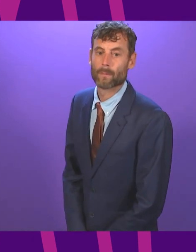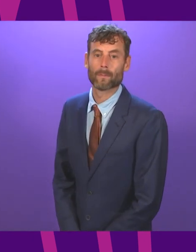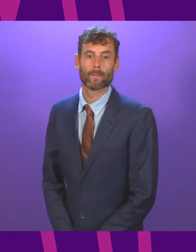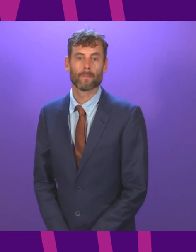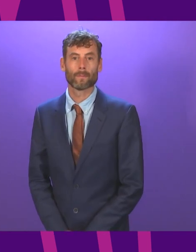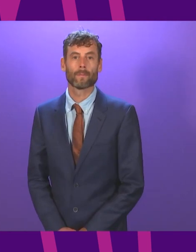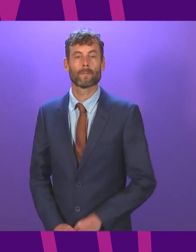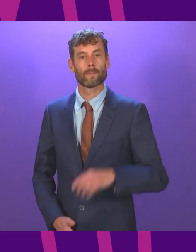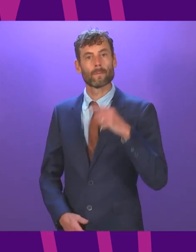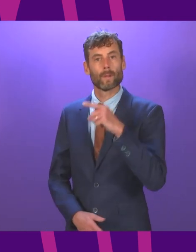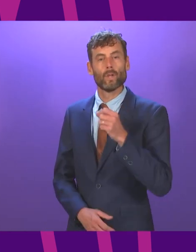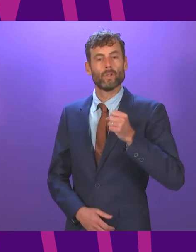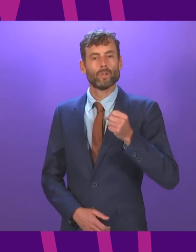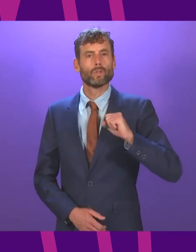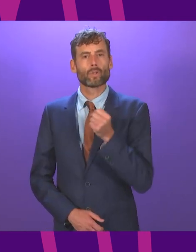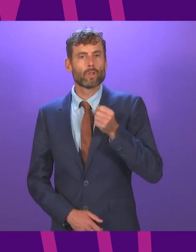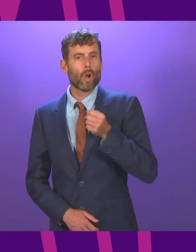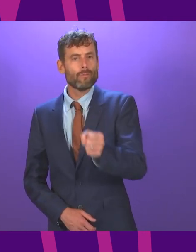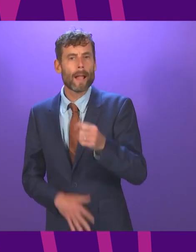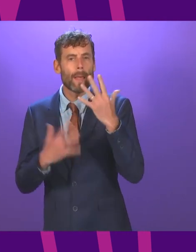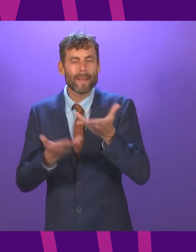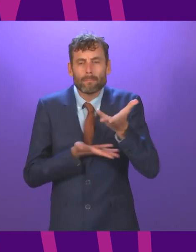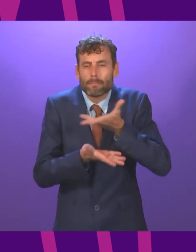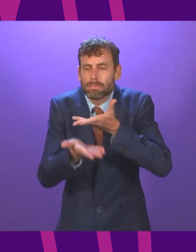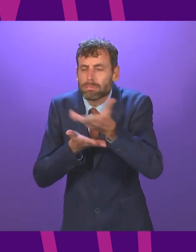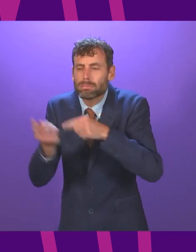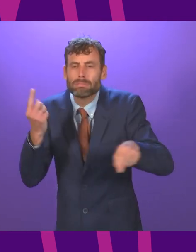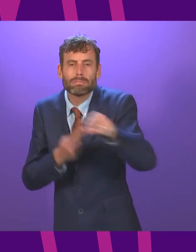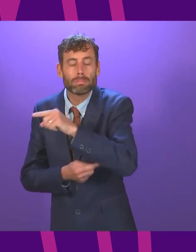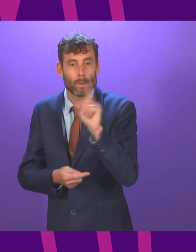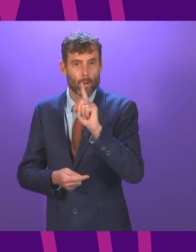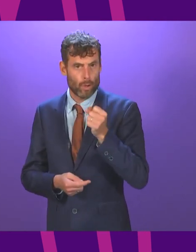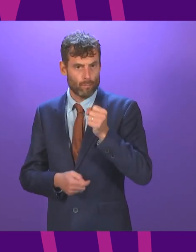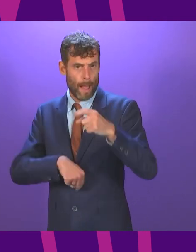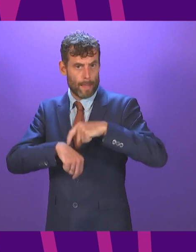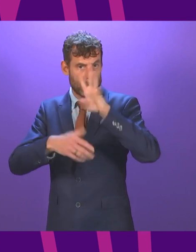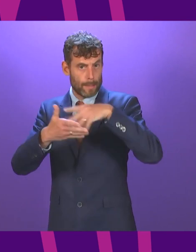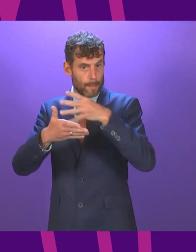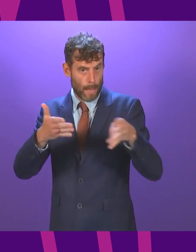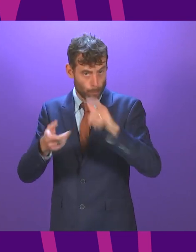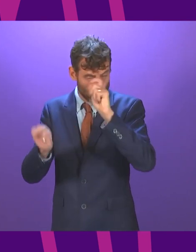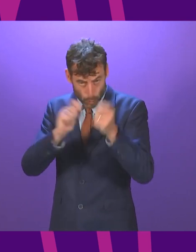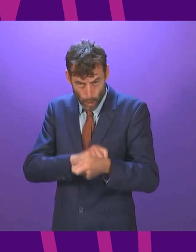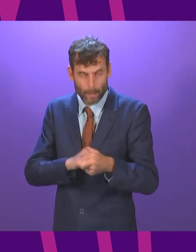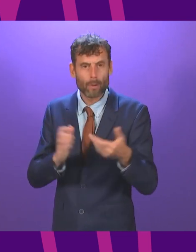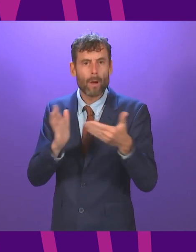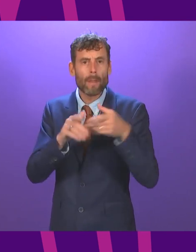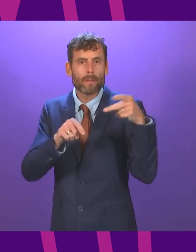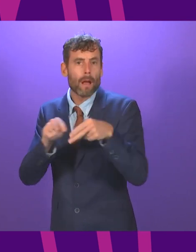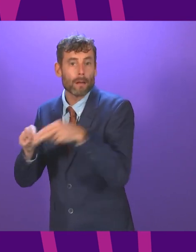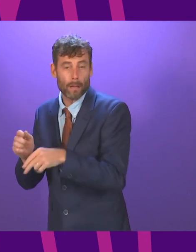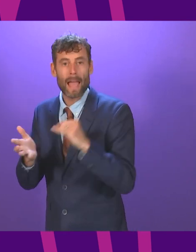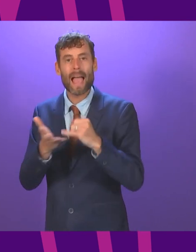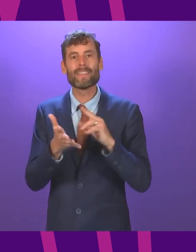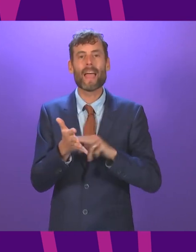unveiled a consultation on timetable changes that would cut 300 rail services the SNP transport minister seems to accept these cuts one